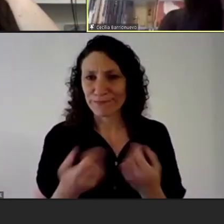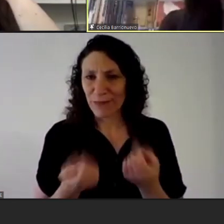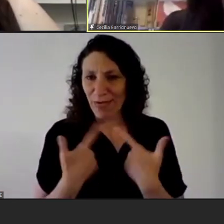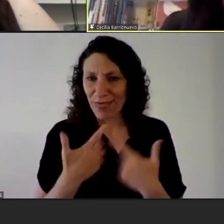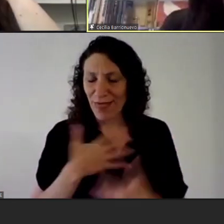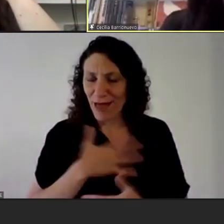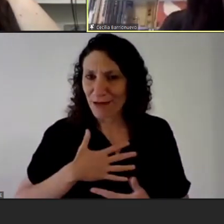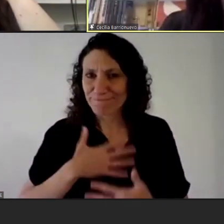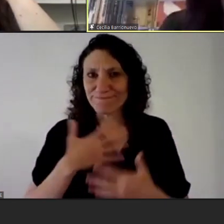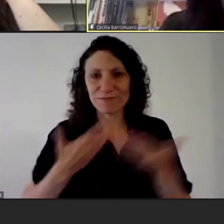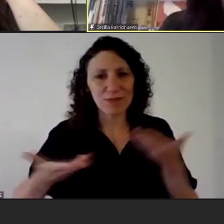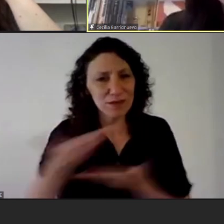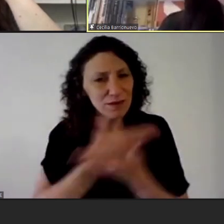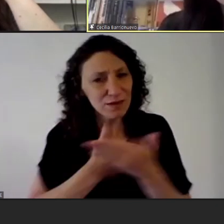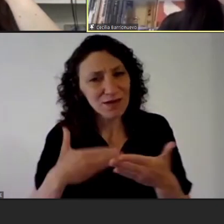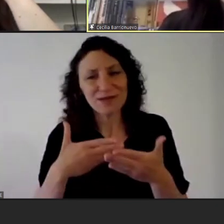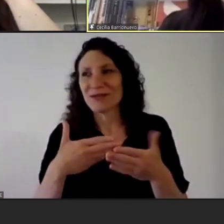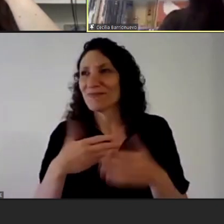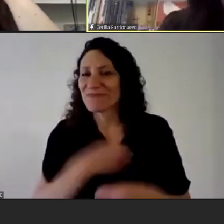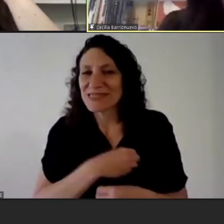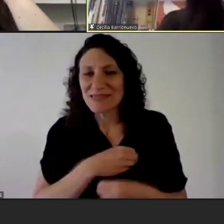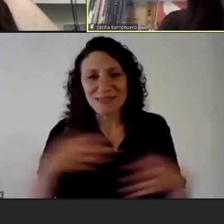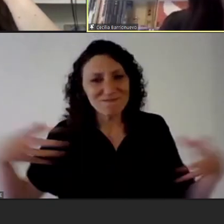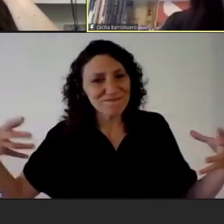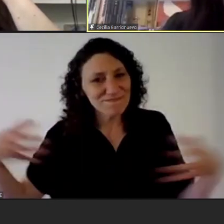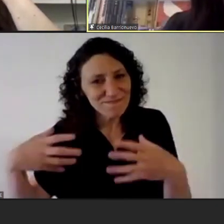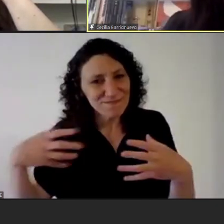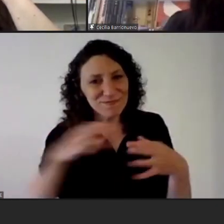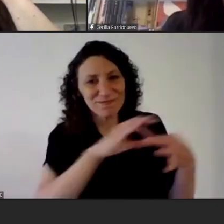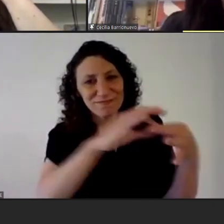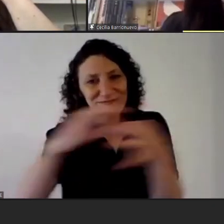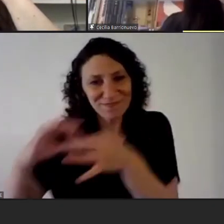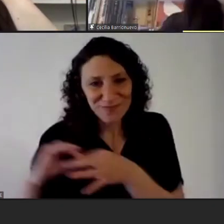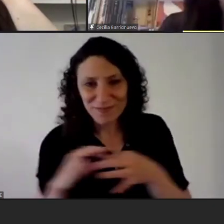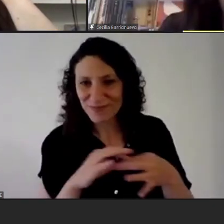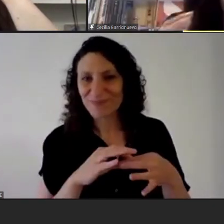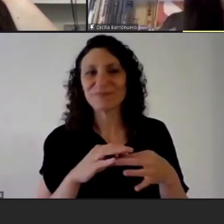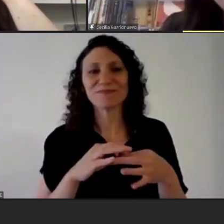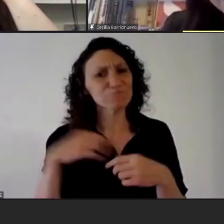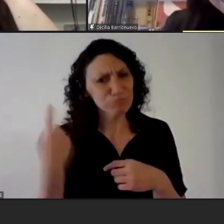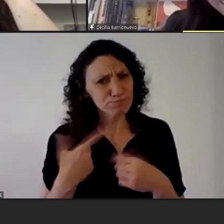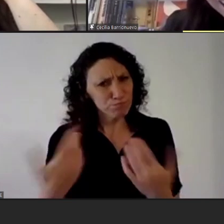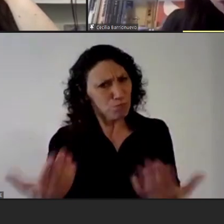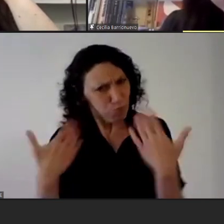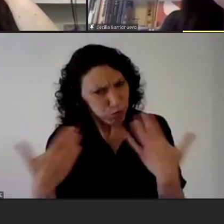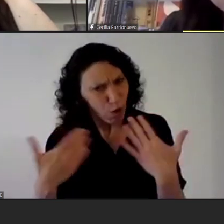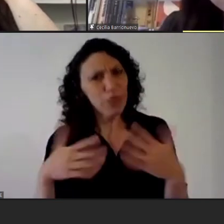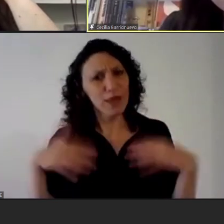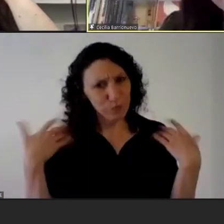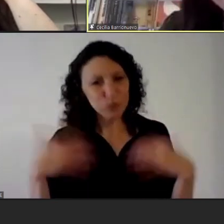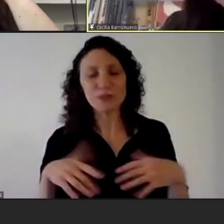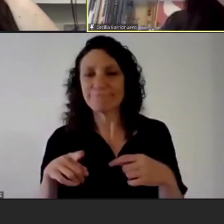very moving it exchanged this sense of community is that we are all together that we can make it